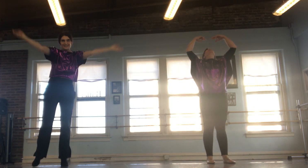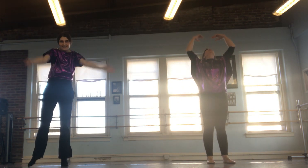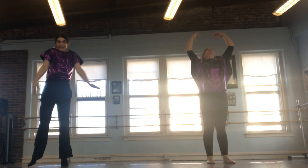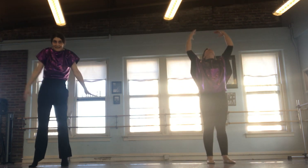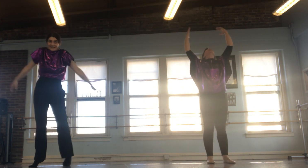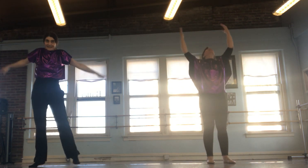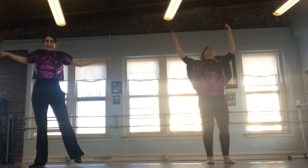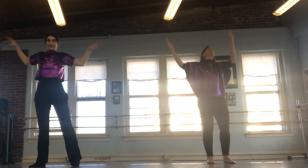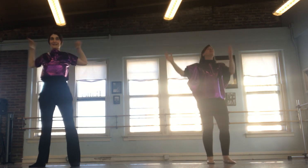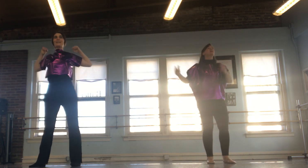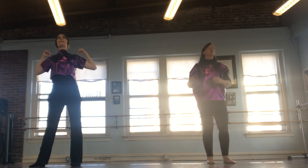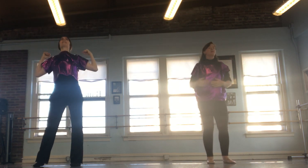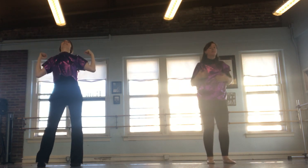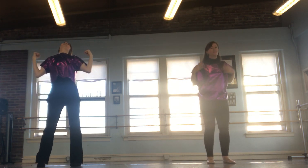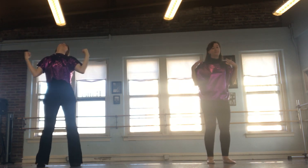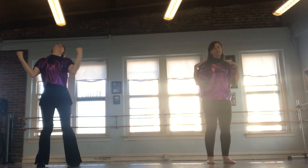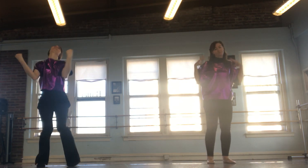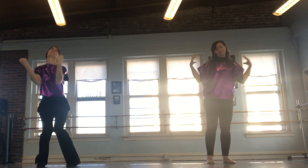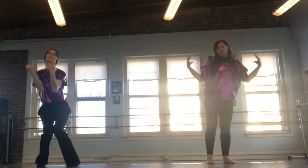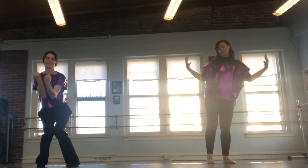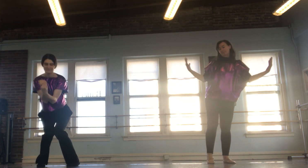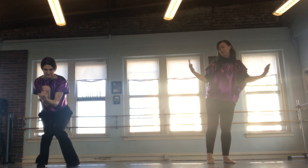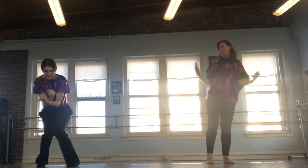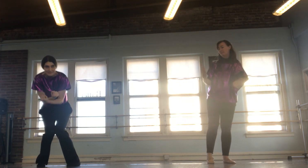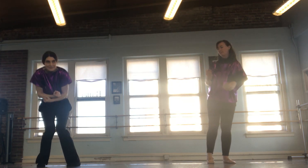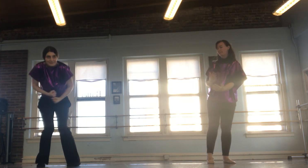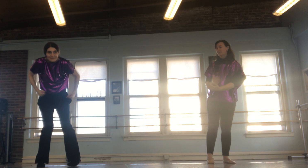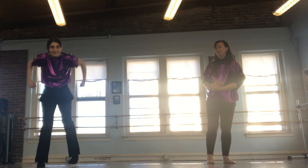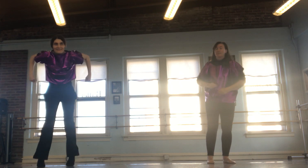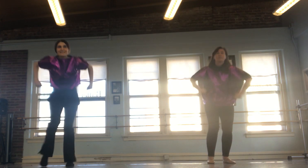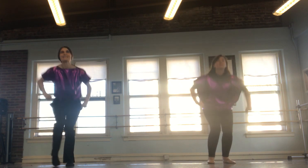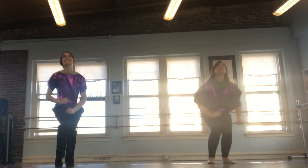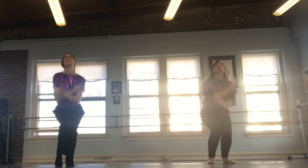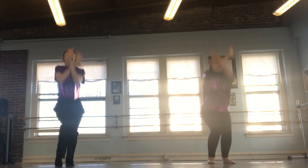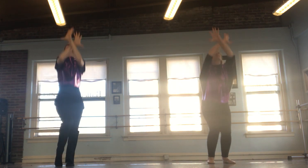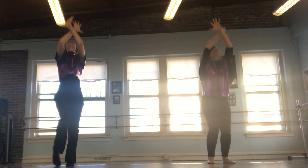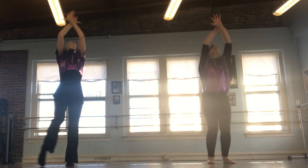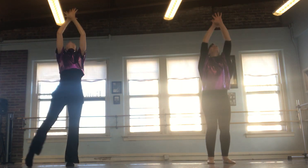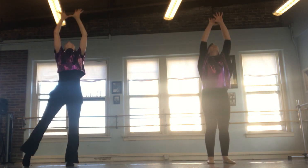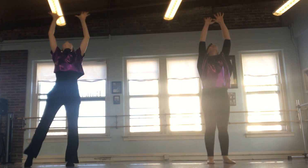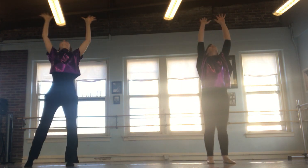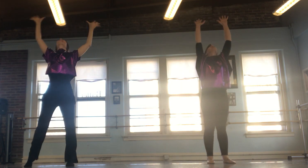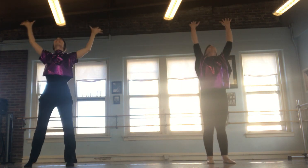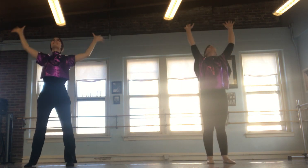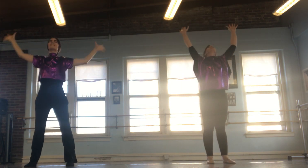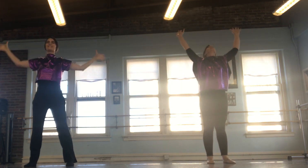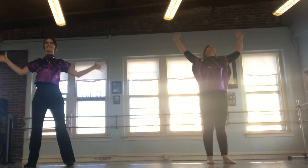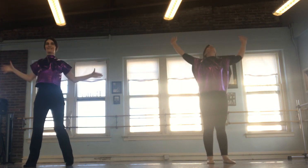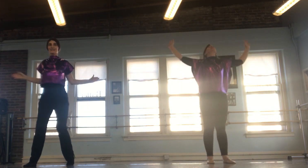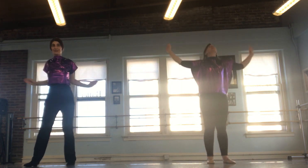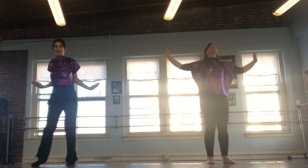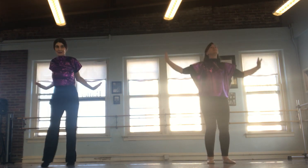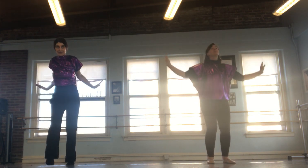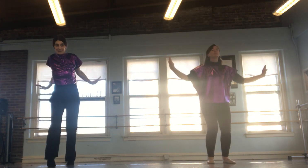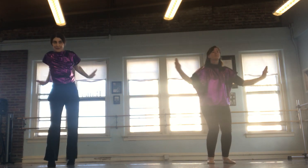He wraps himself in light, and